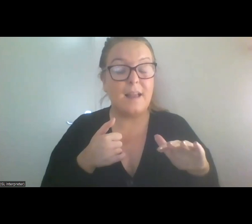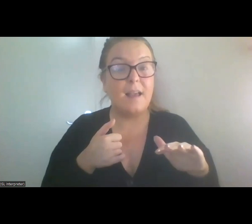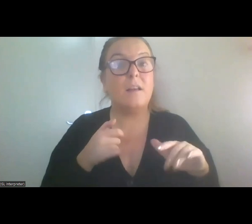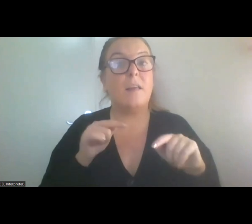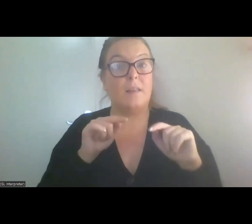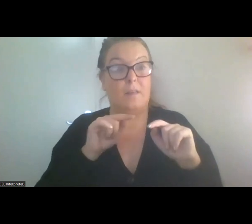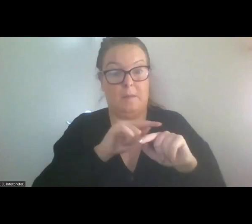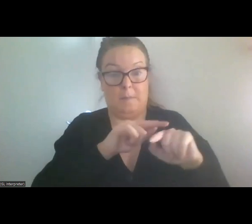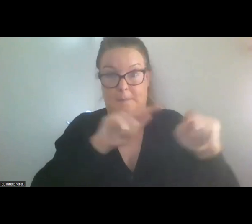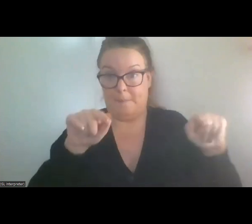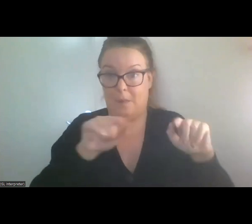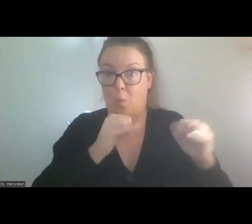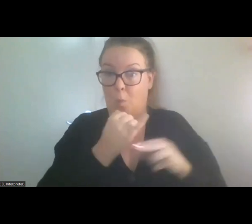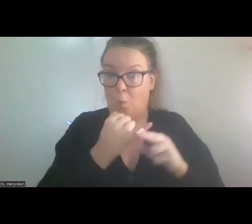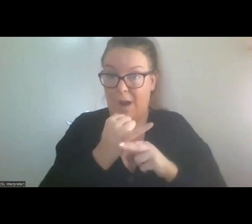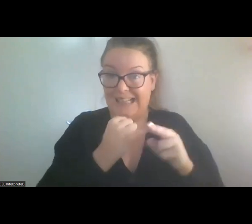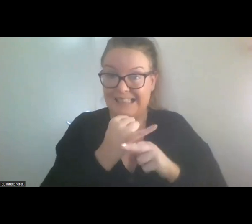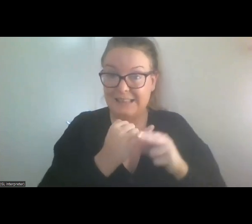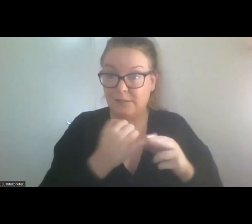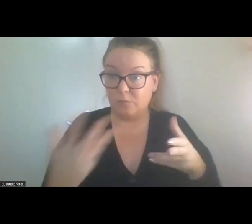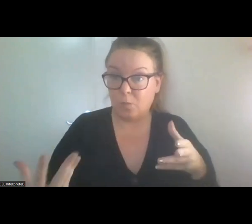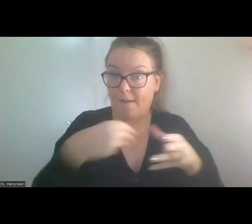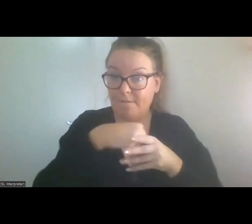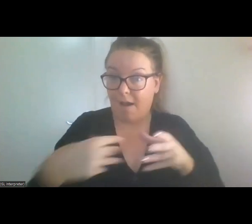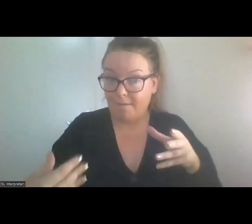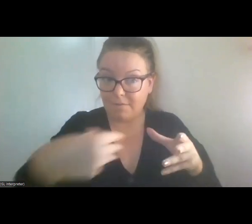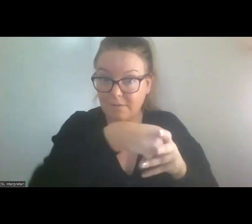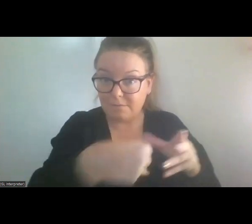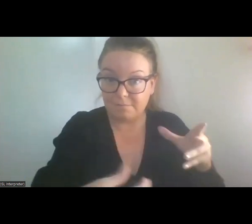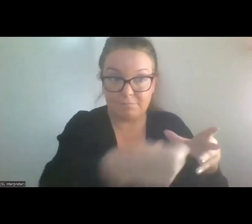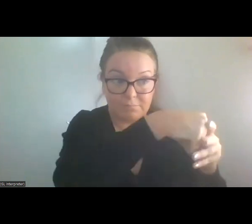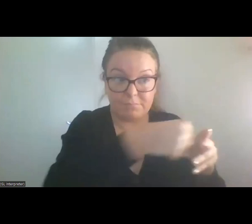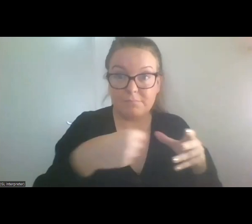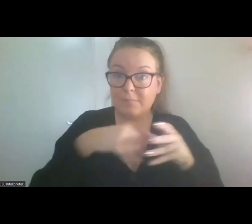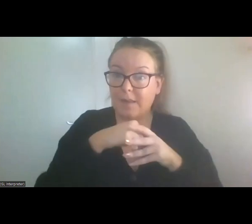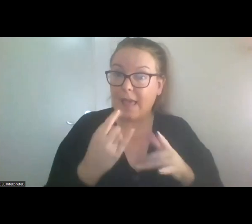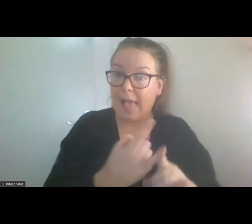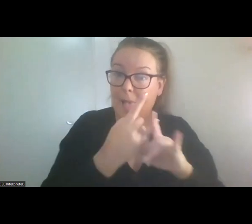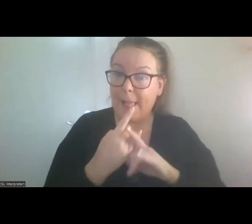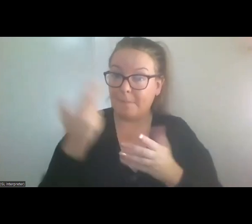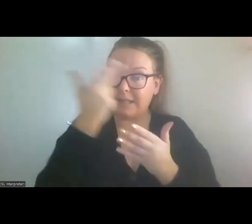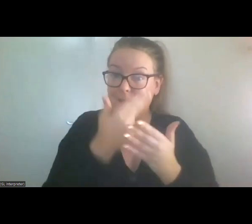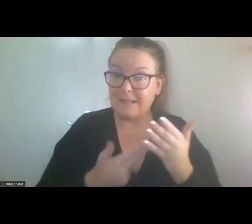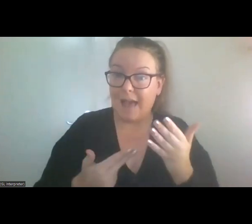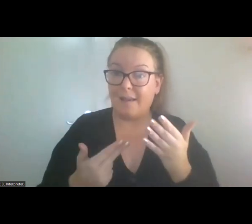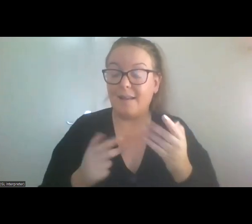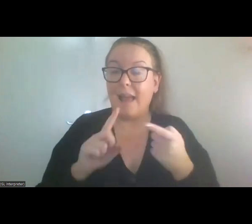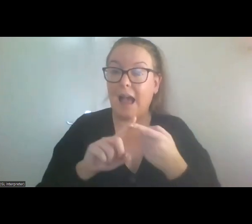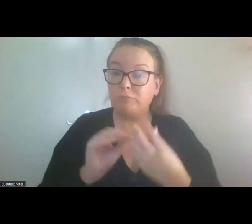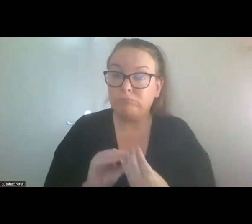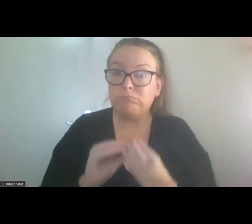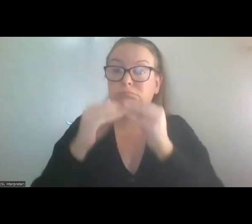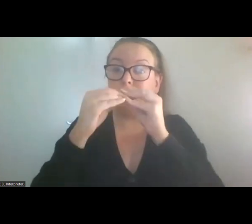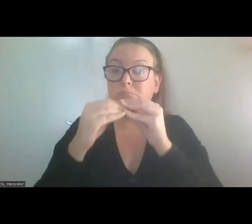to be involved to help design and carry out research.